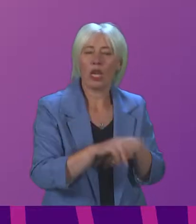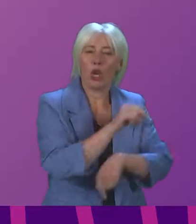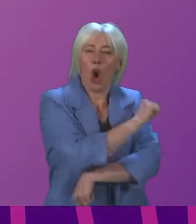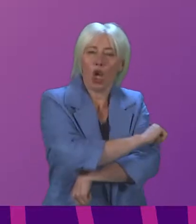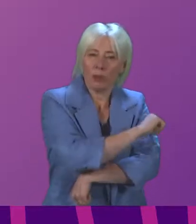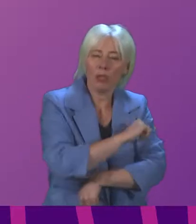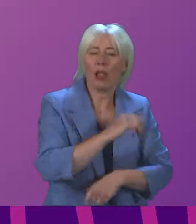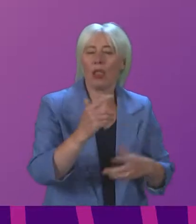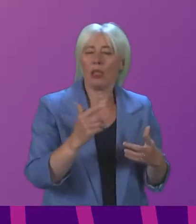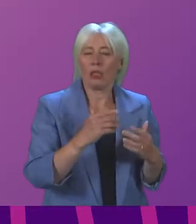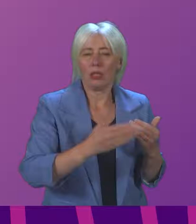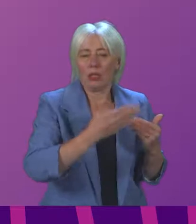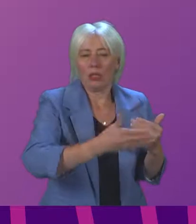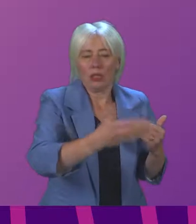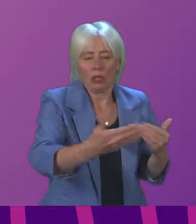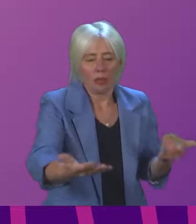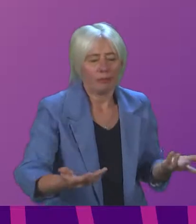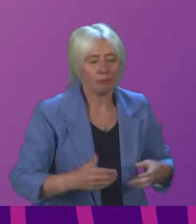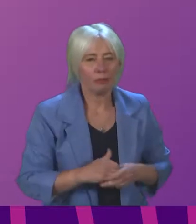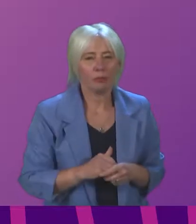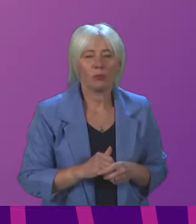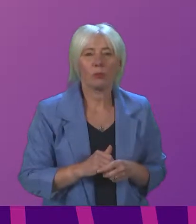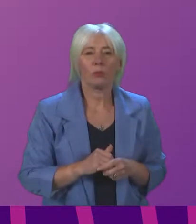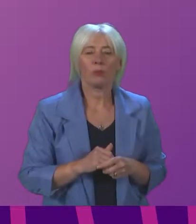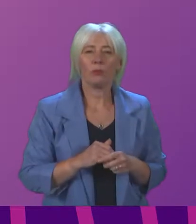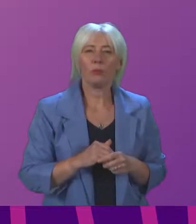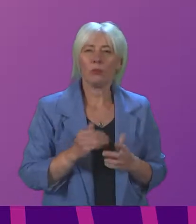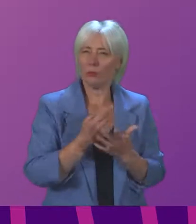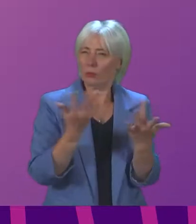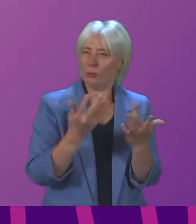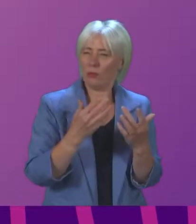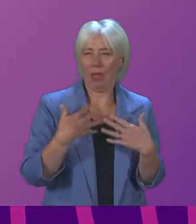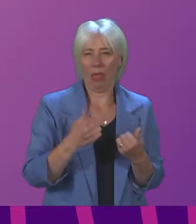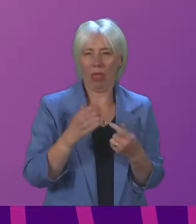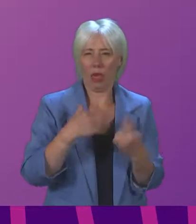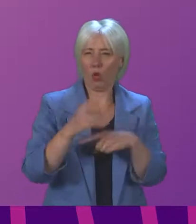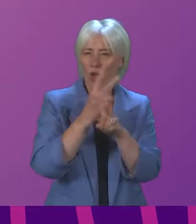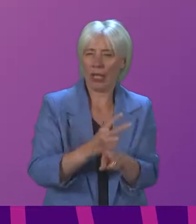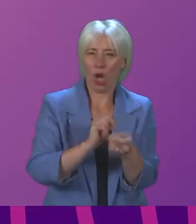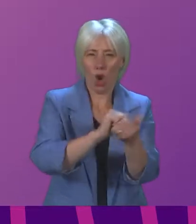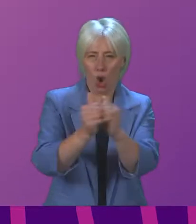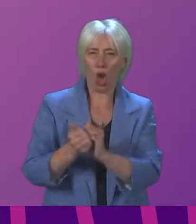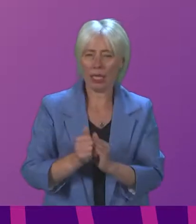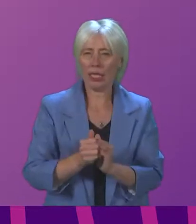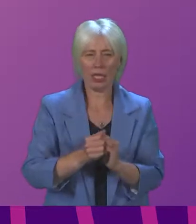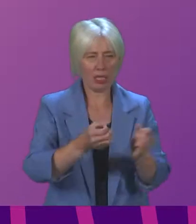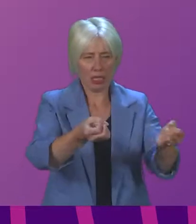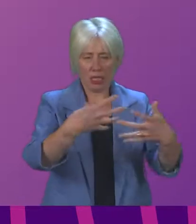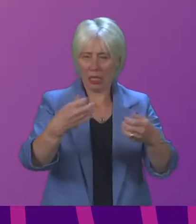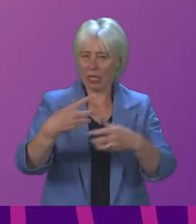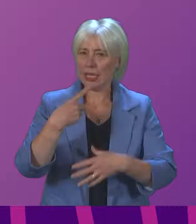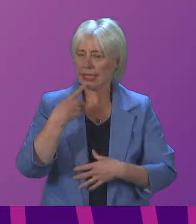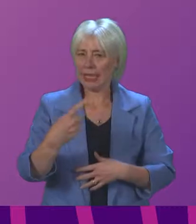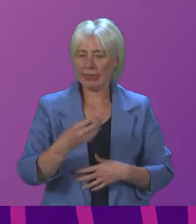primary care further down the line. Now, several of our health and social care colleagues pointed to the more